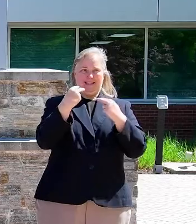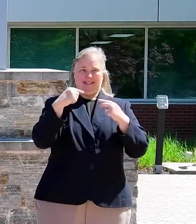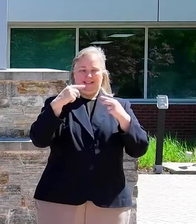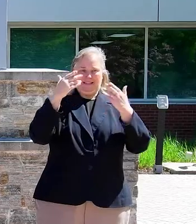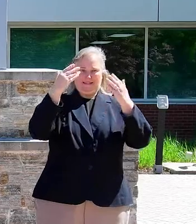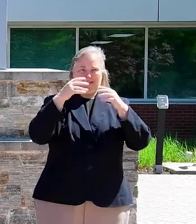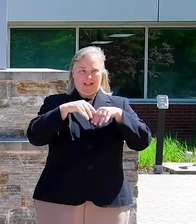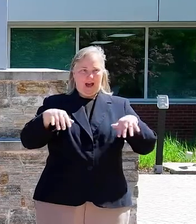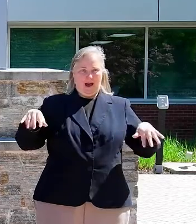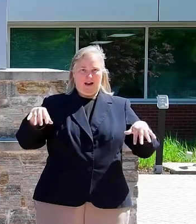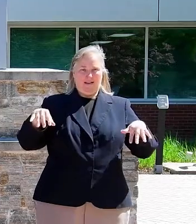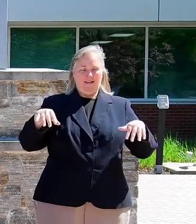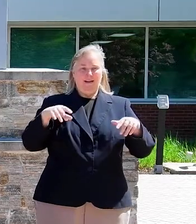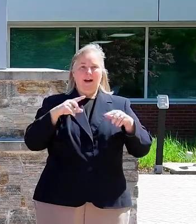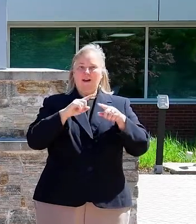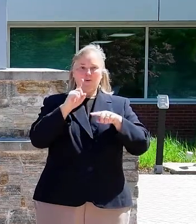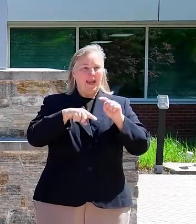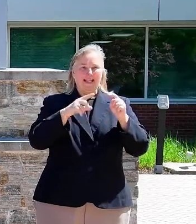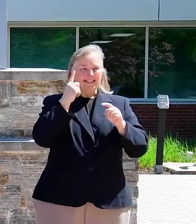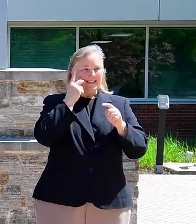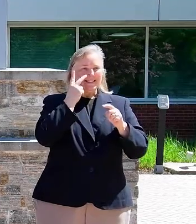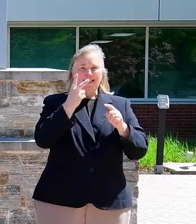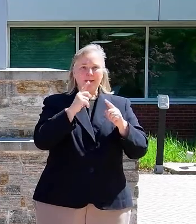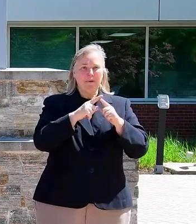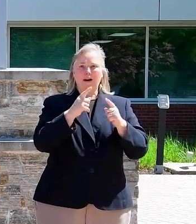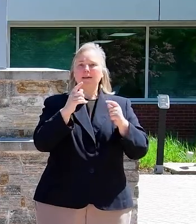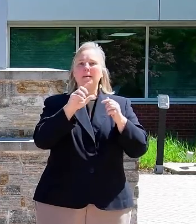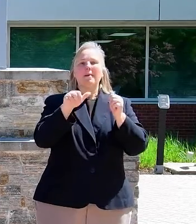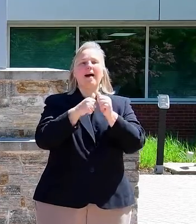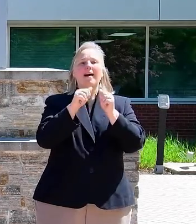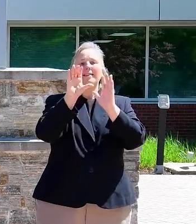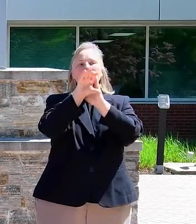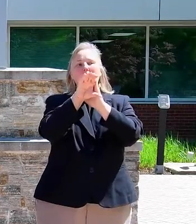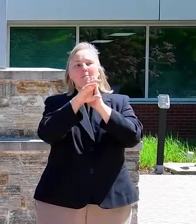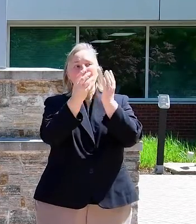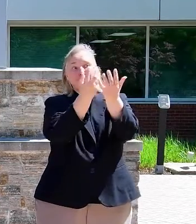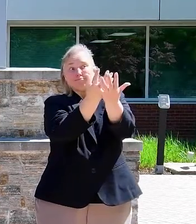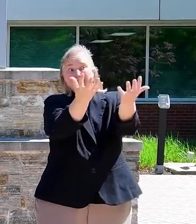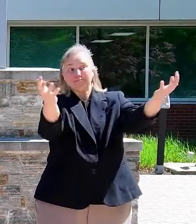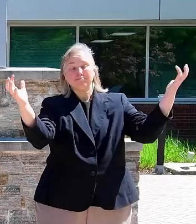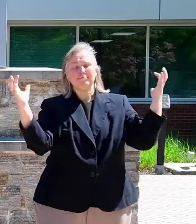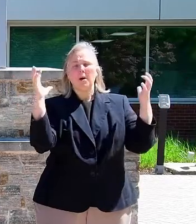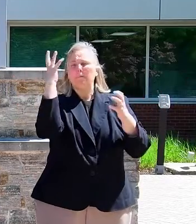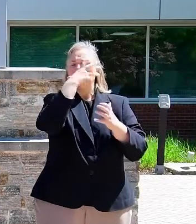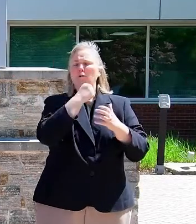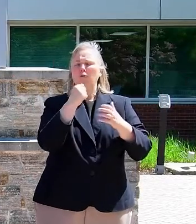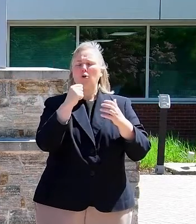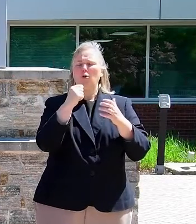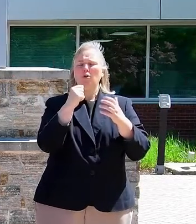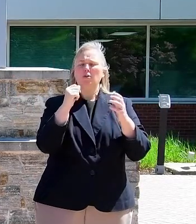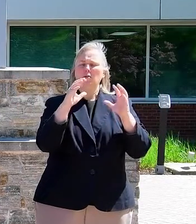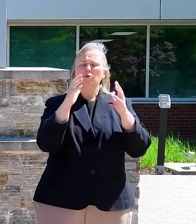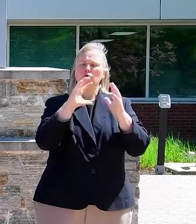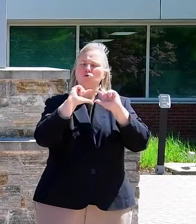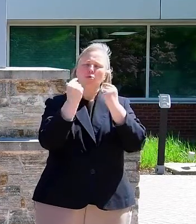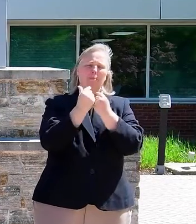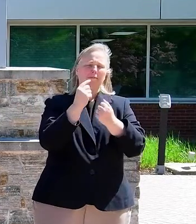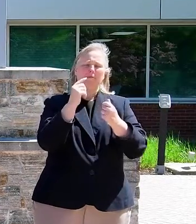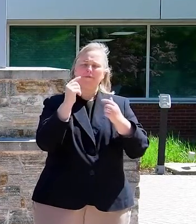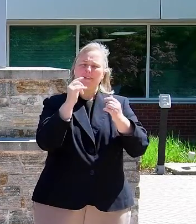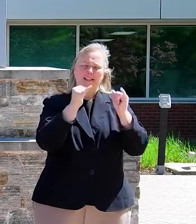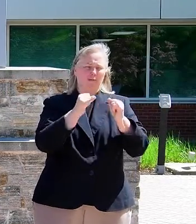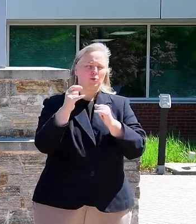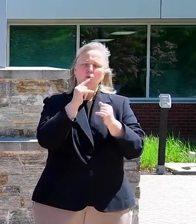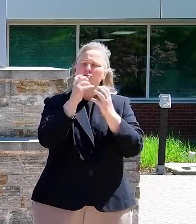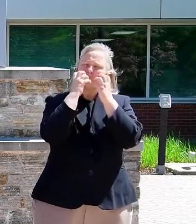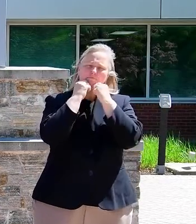is a beautiful crowd of dedicated individuals who care about the future of Howard County. And I'd like to thank you all for joining us